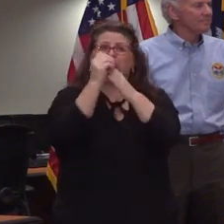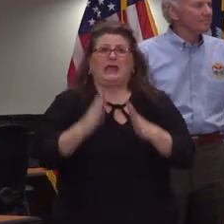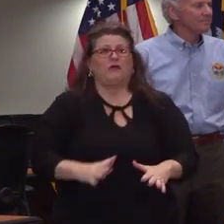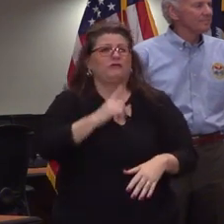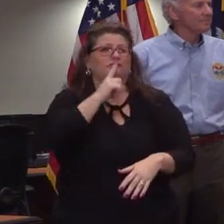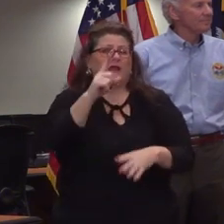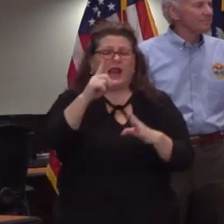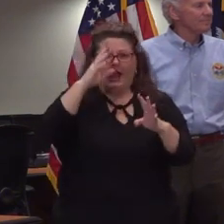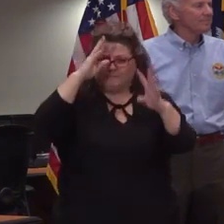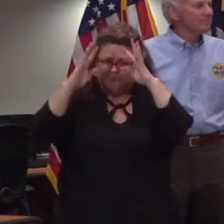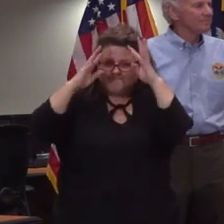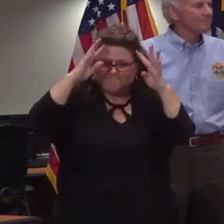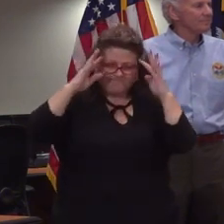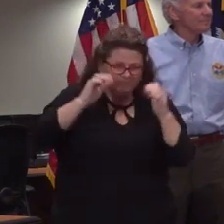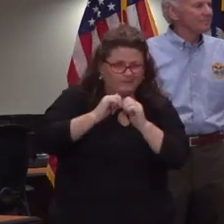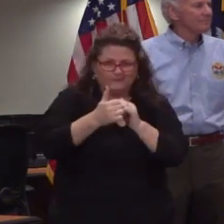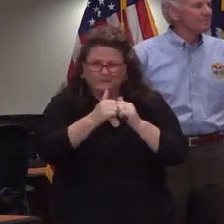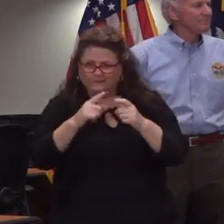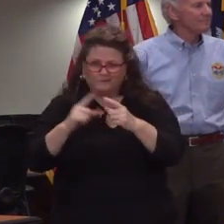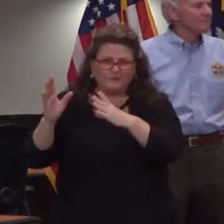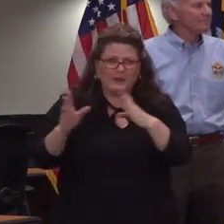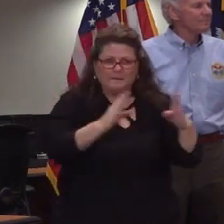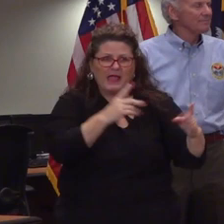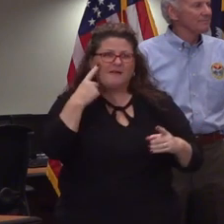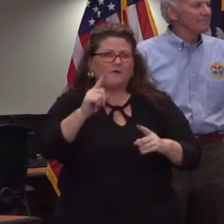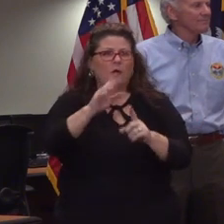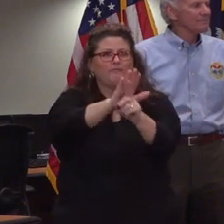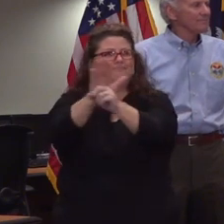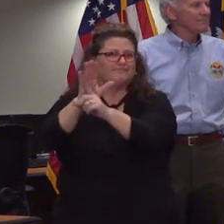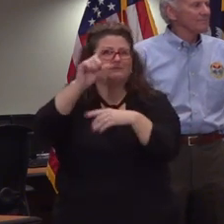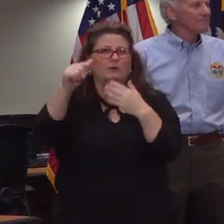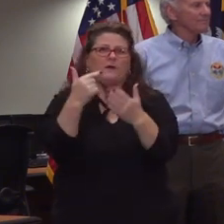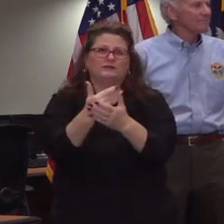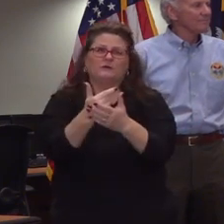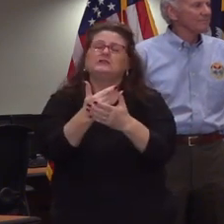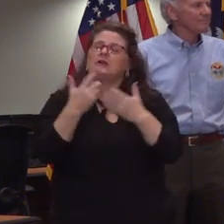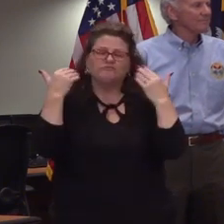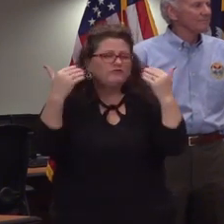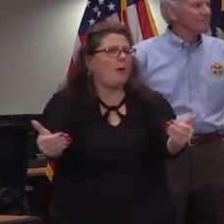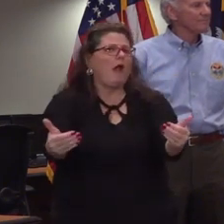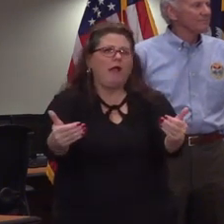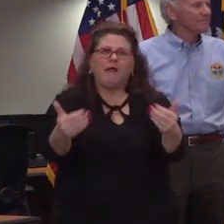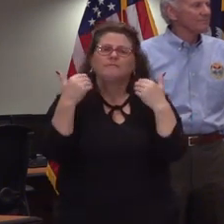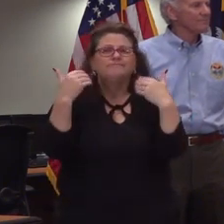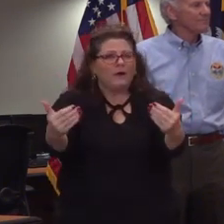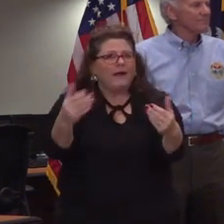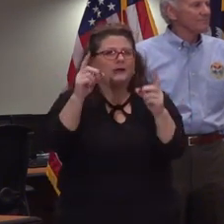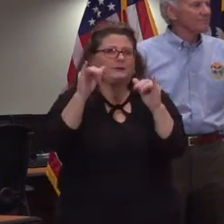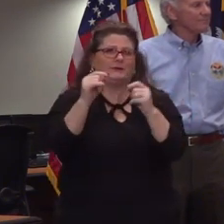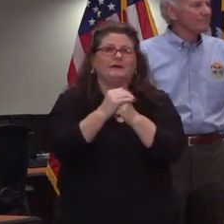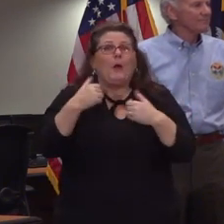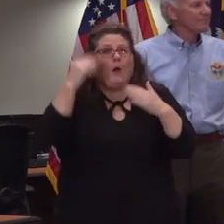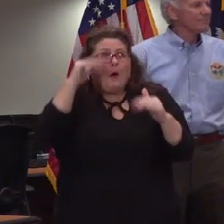some very creative ideas of how they're planning on handling graduation and we want those to go out and i hope that perhaps i can even